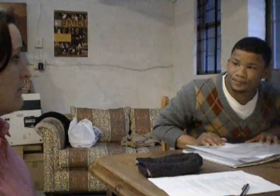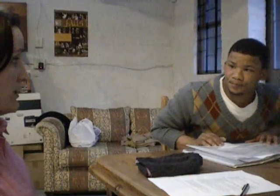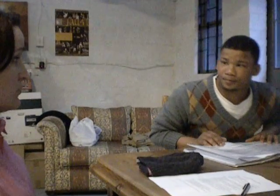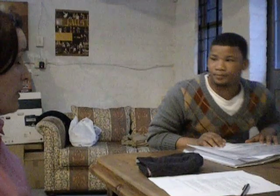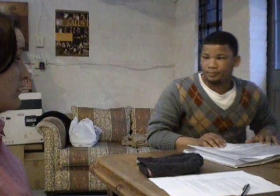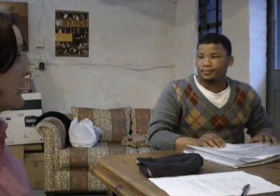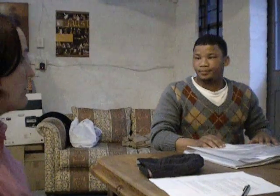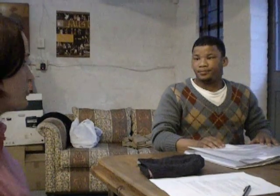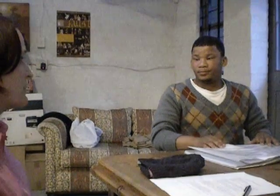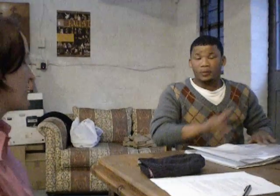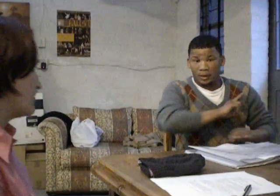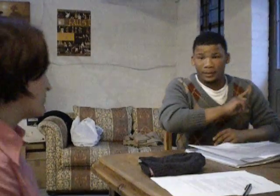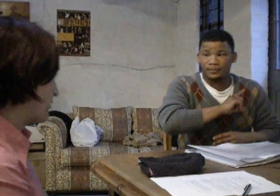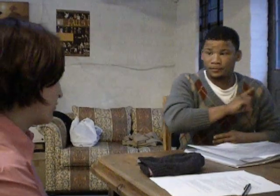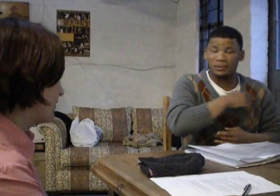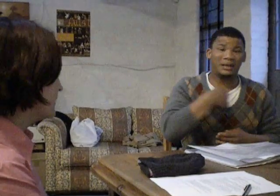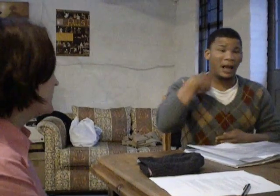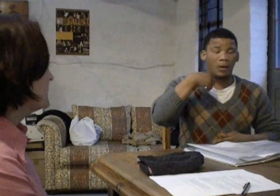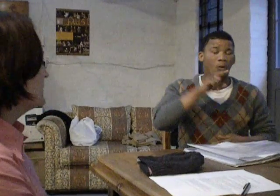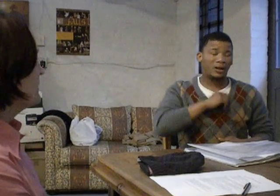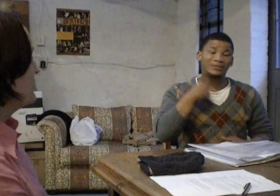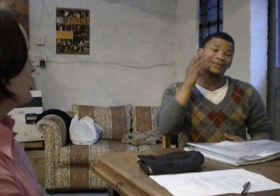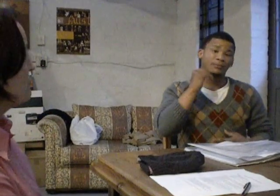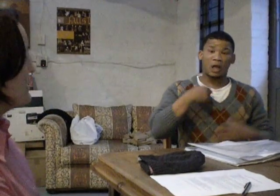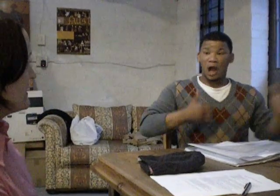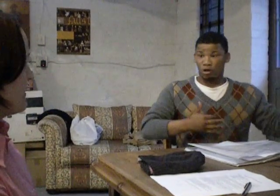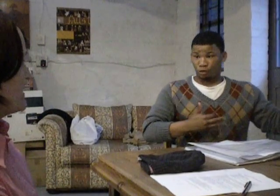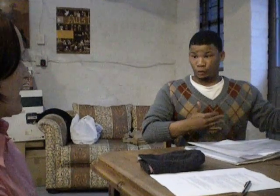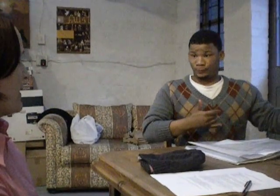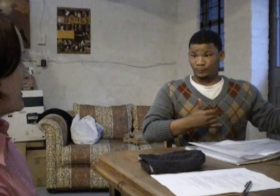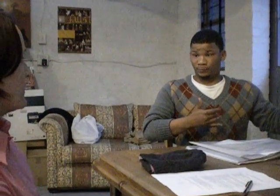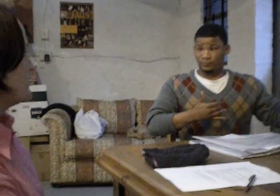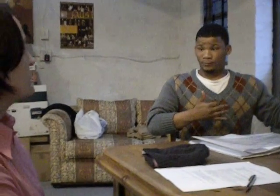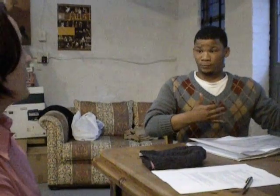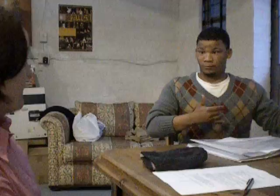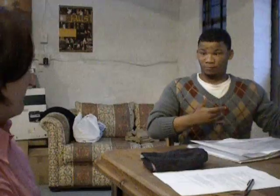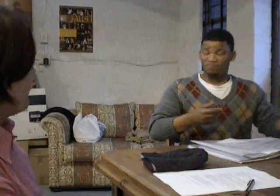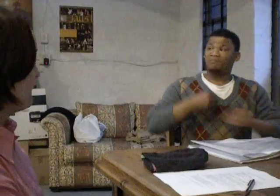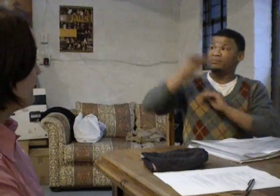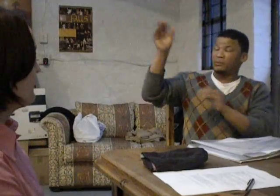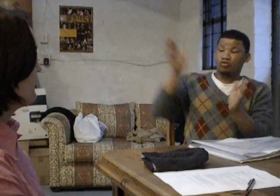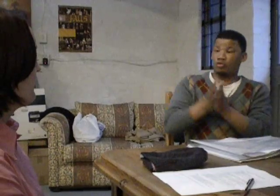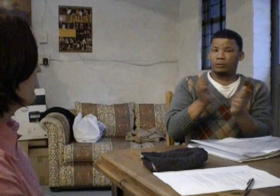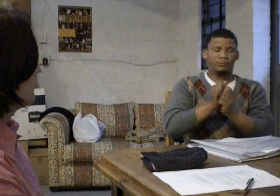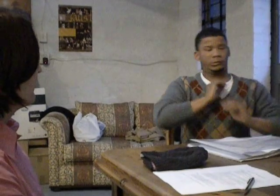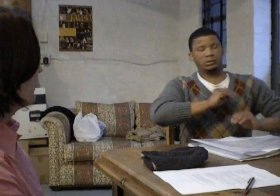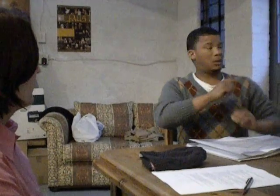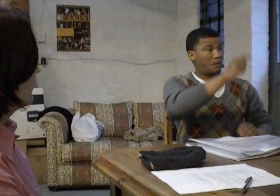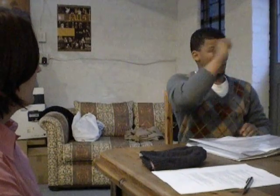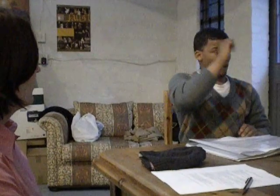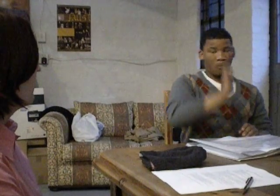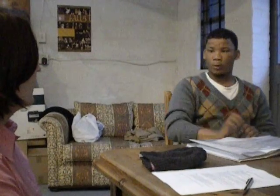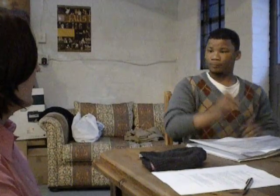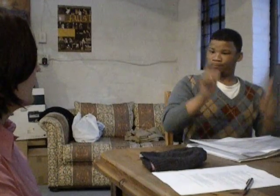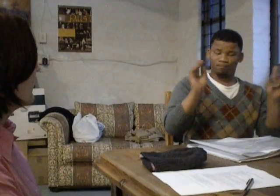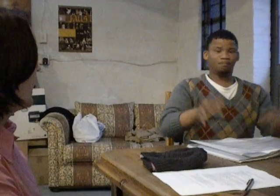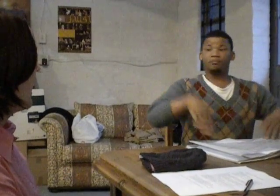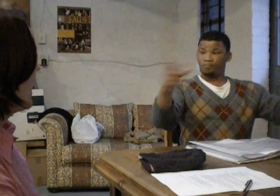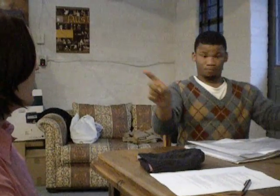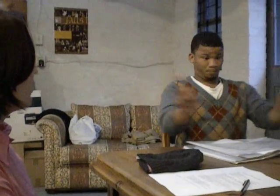in mind as well, the culture that goes with. The reason I'm saying that is, when I